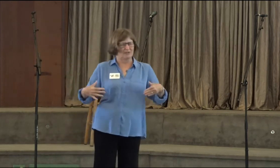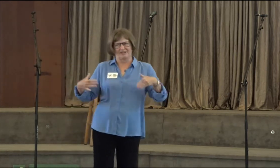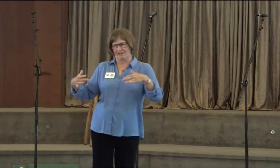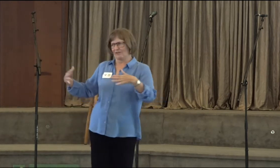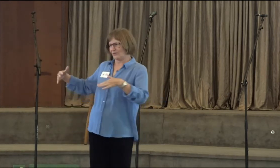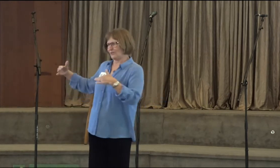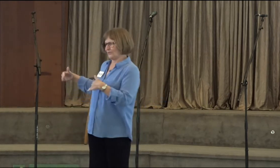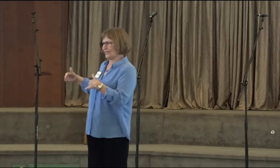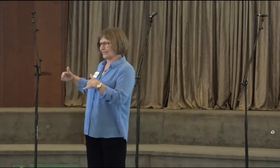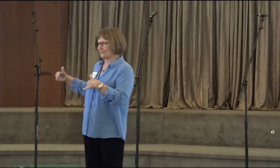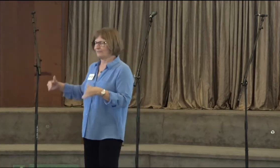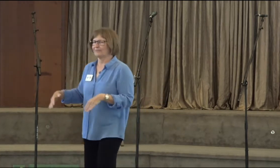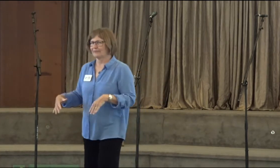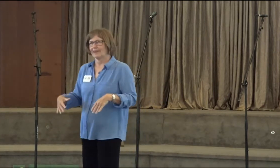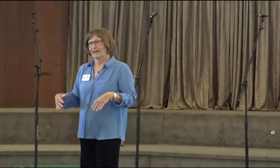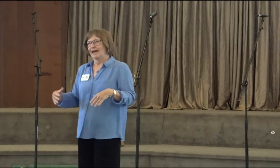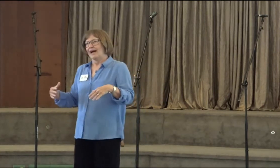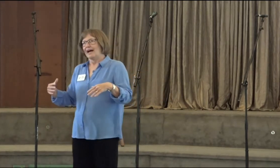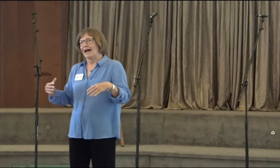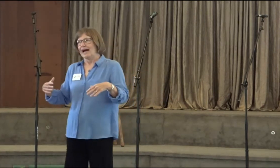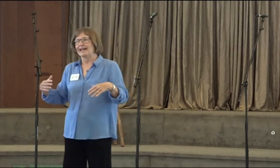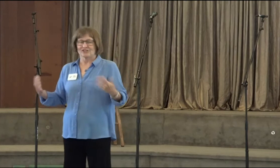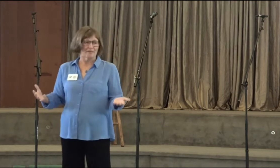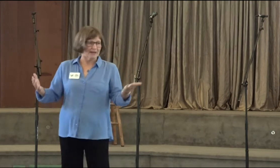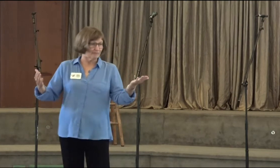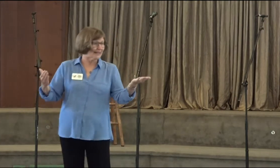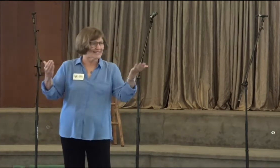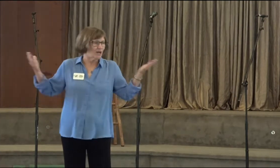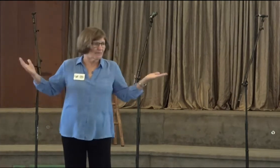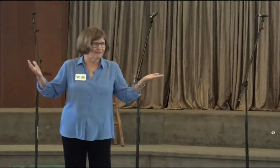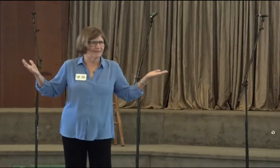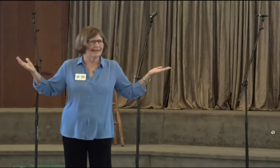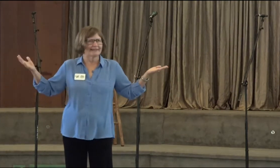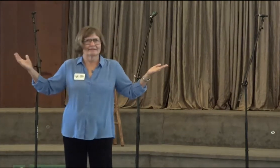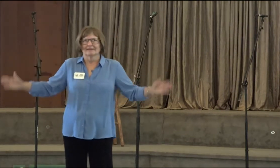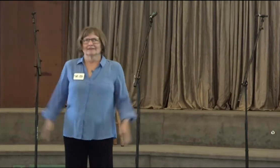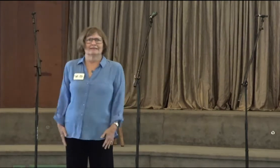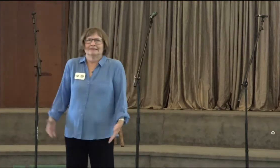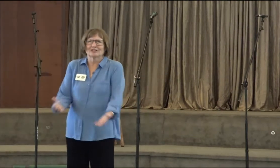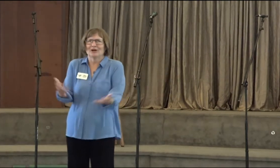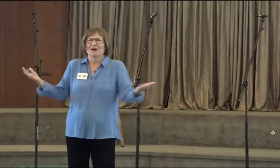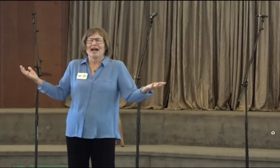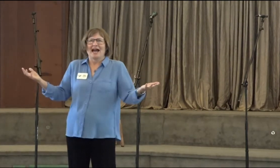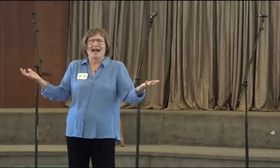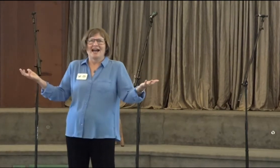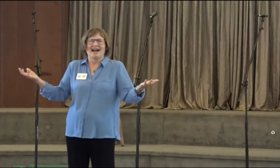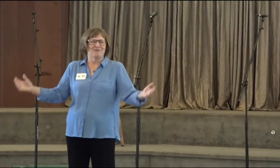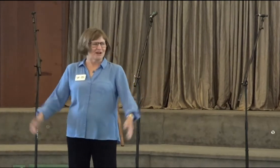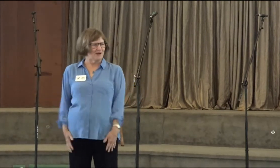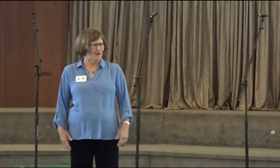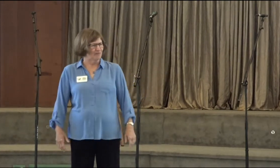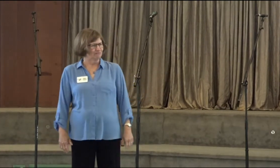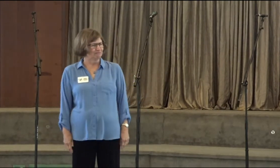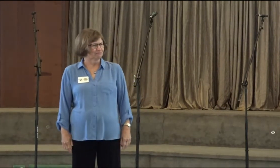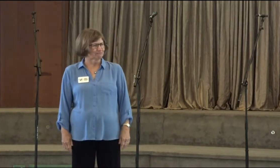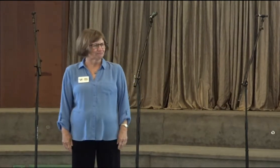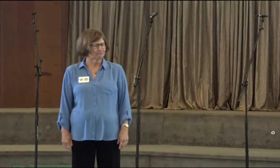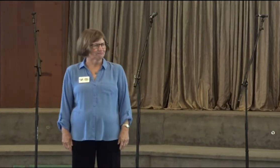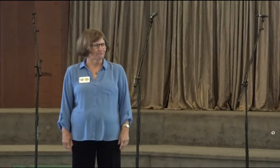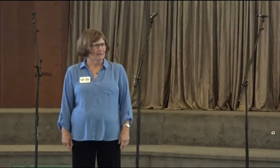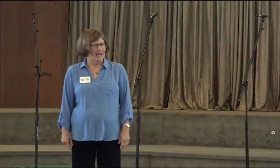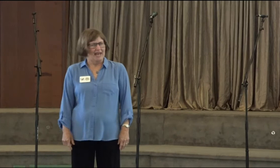something stupid and all those sort of things. And stop my, but I saw my feet. So I went home